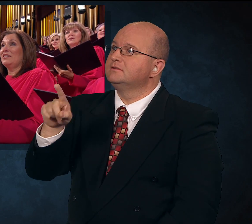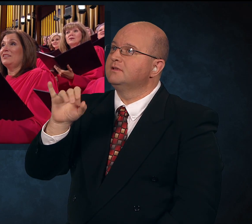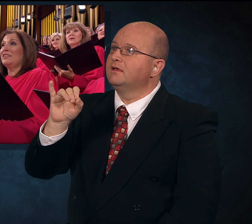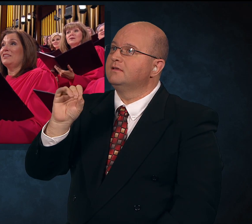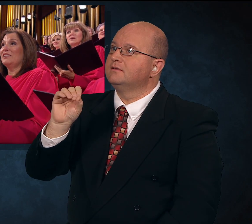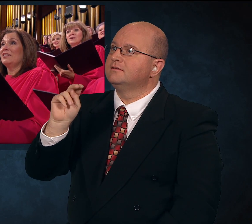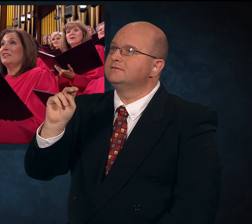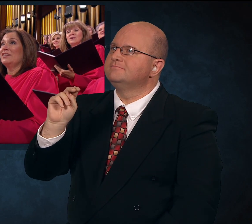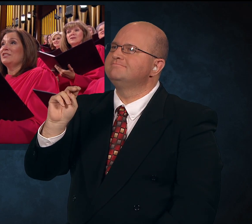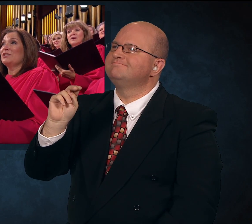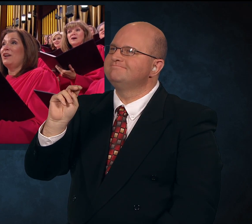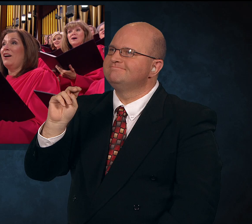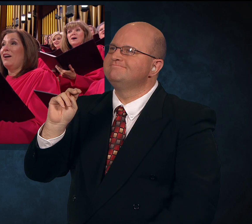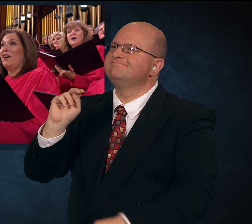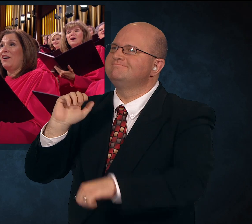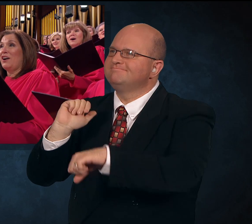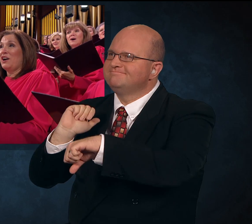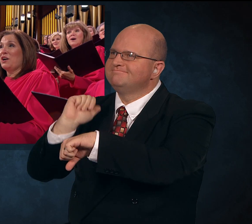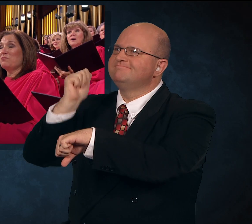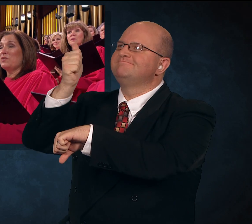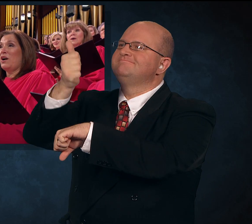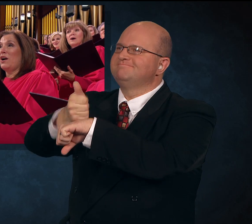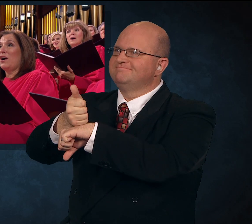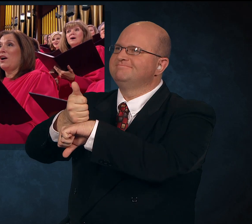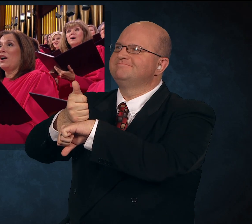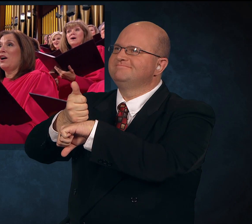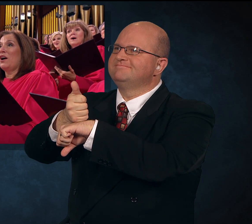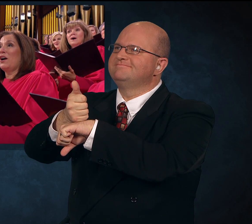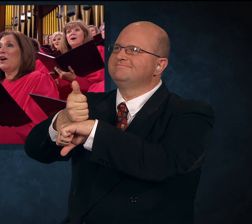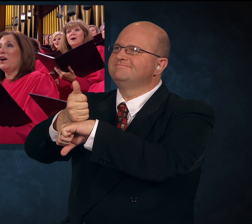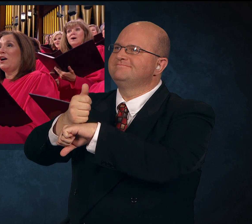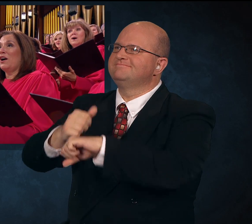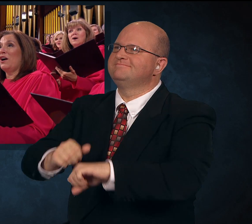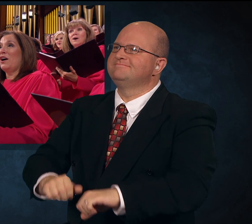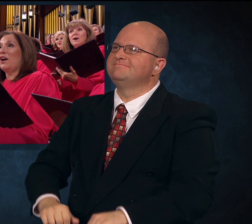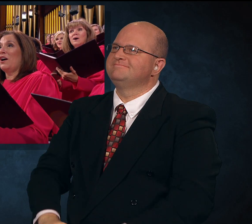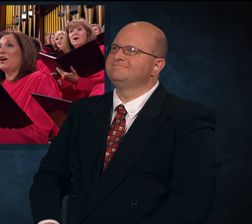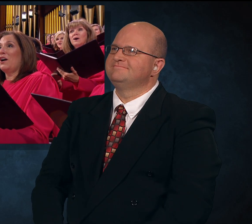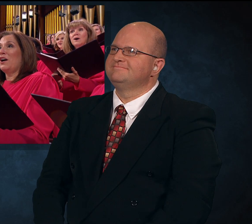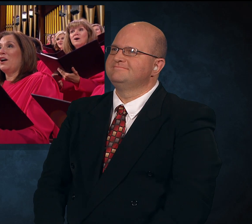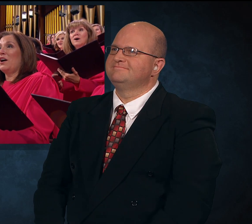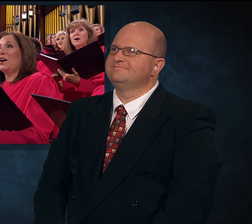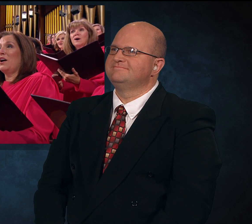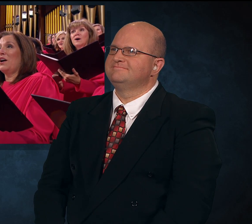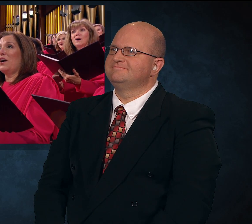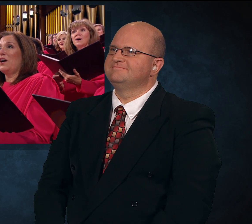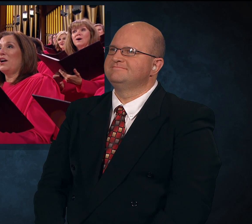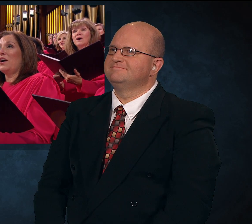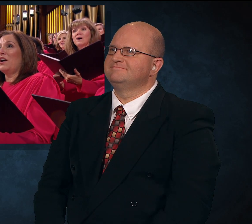Sire, city of gouffre sang in heaven.